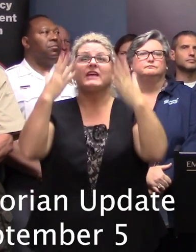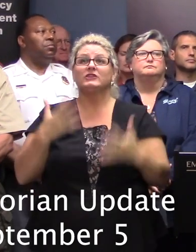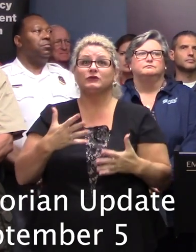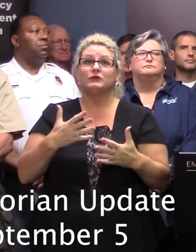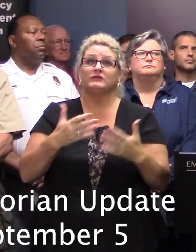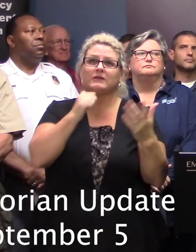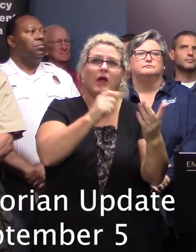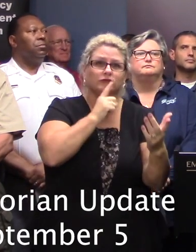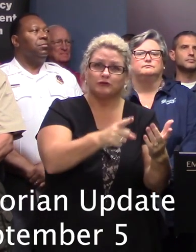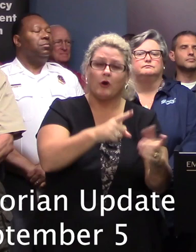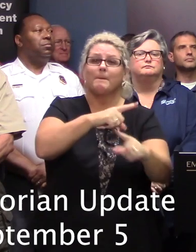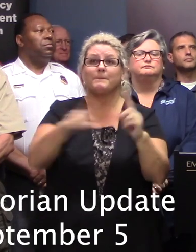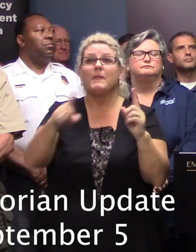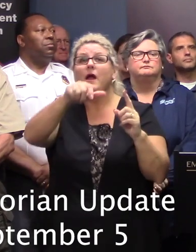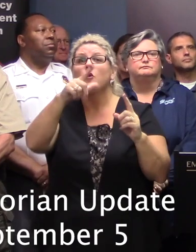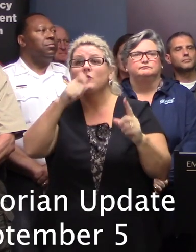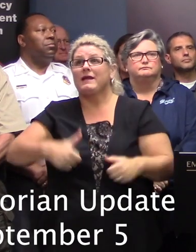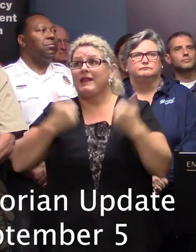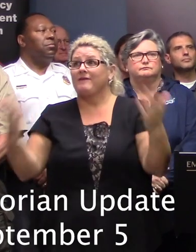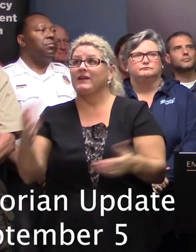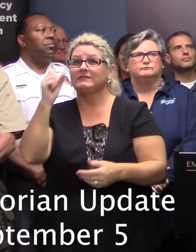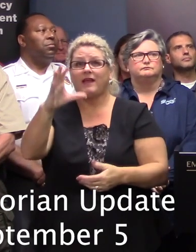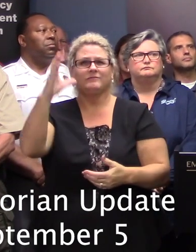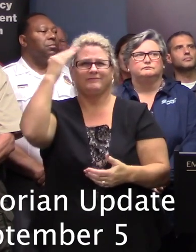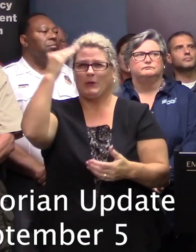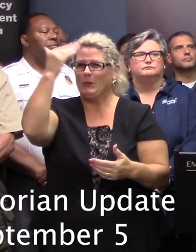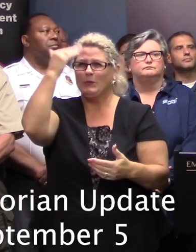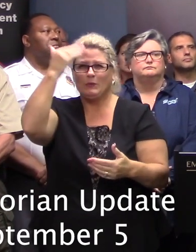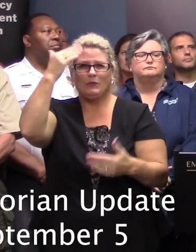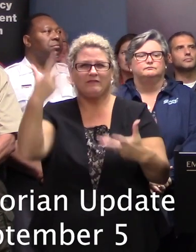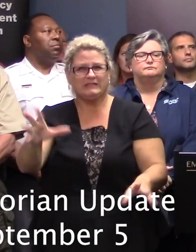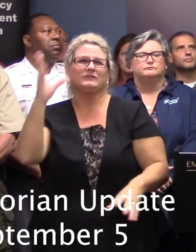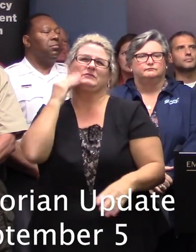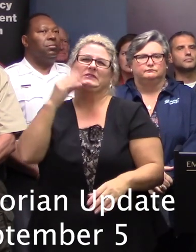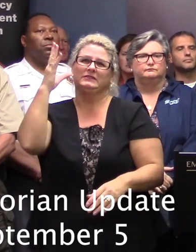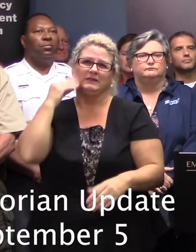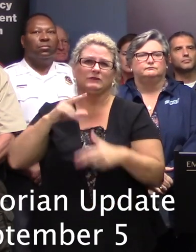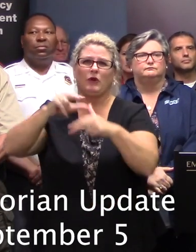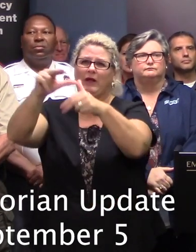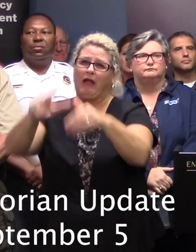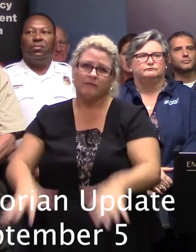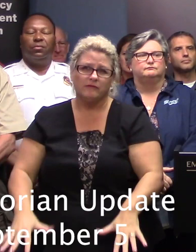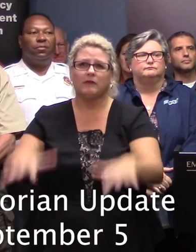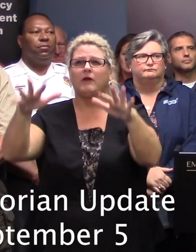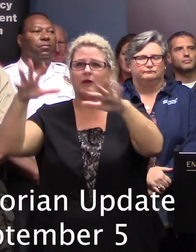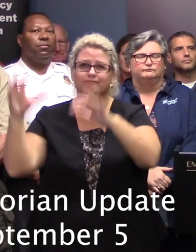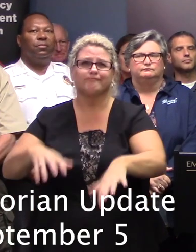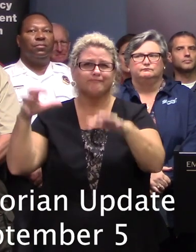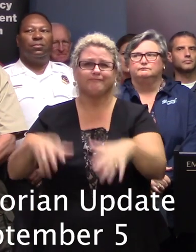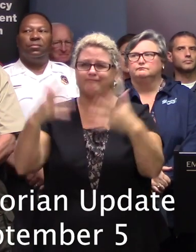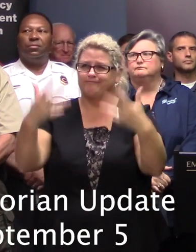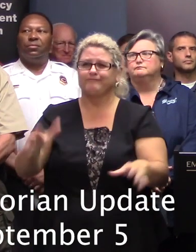who come in to vacation everyone in the state is thoroughly familiar with how hurricanes and floods and storms work